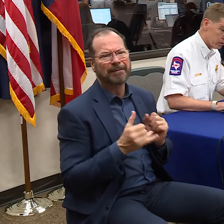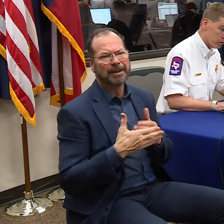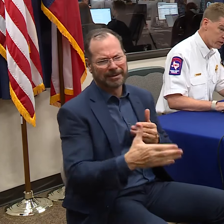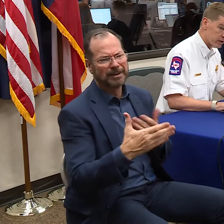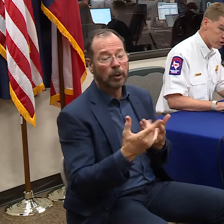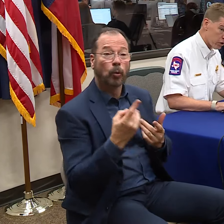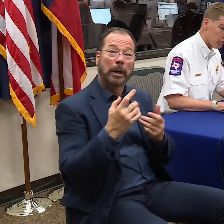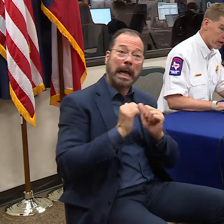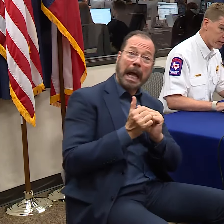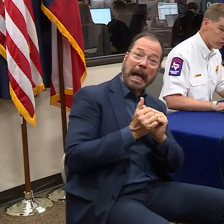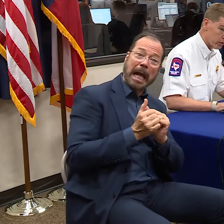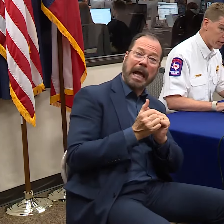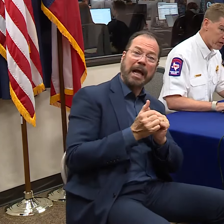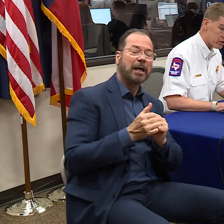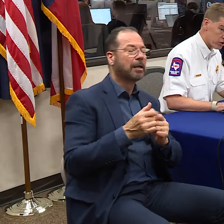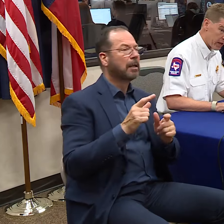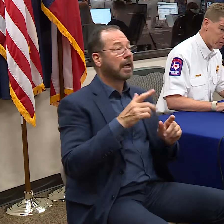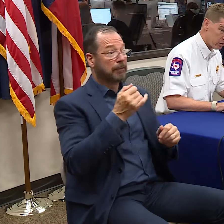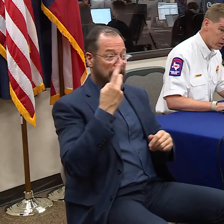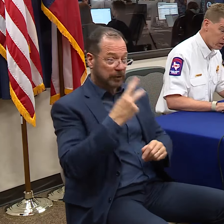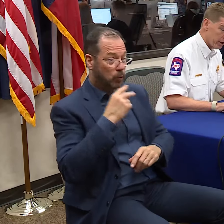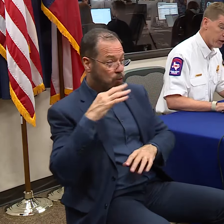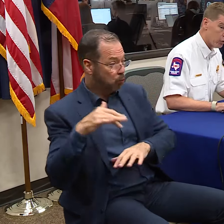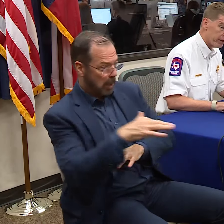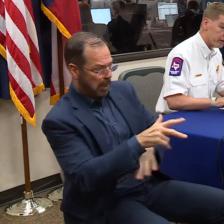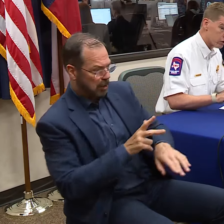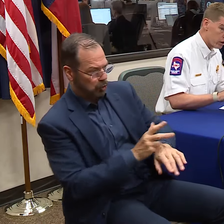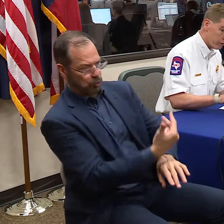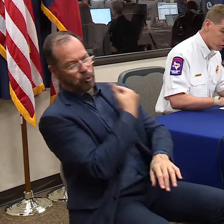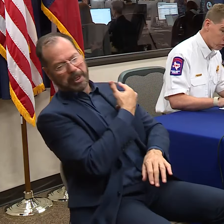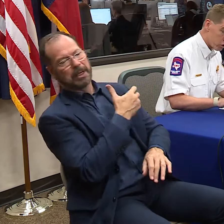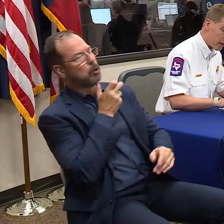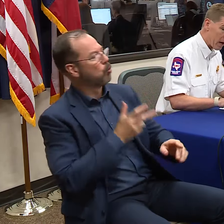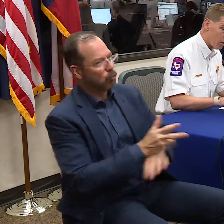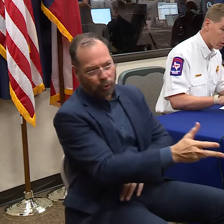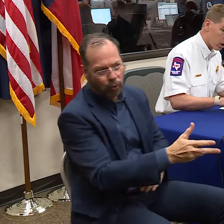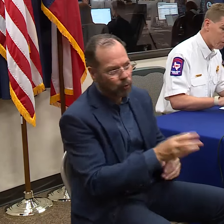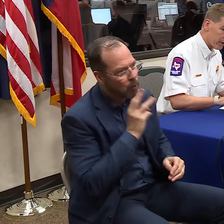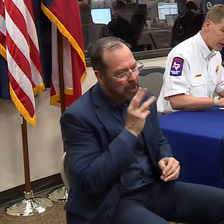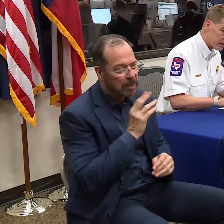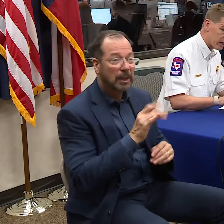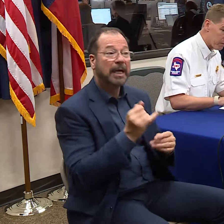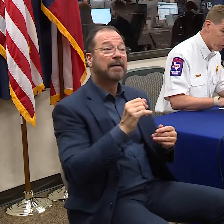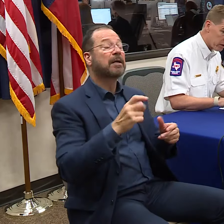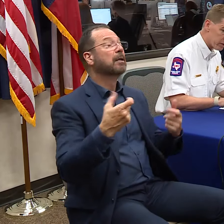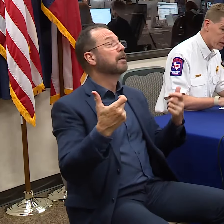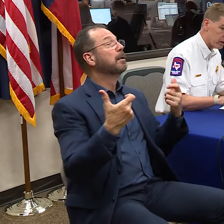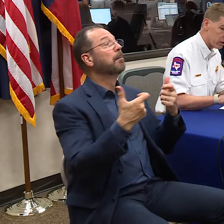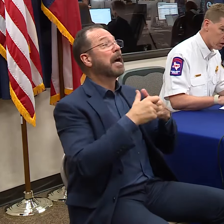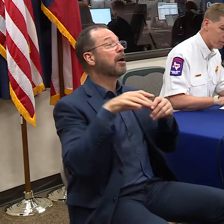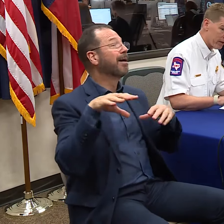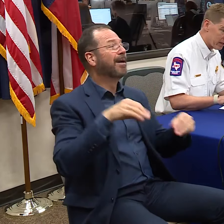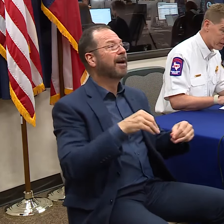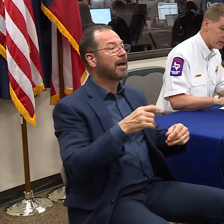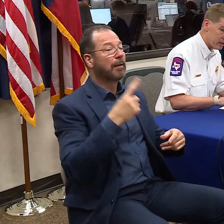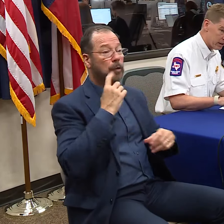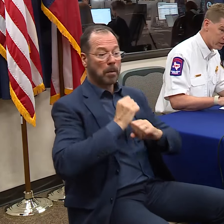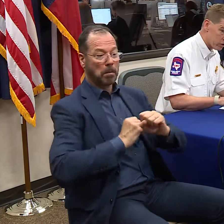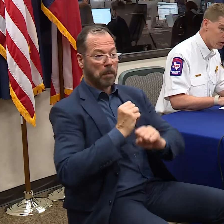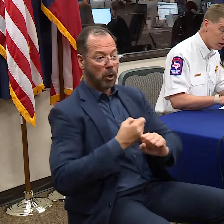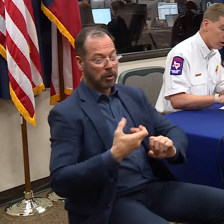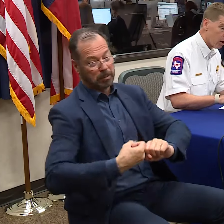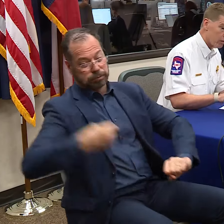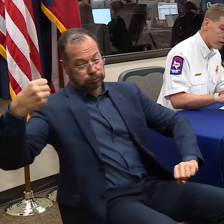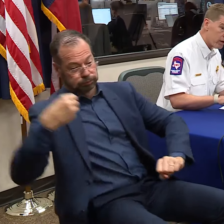is that we get this turnaround, don't drown message out. Another way is if you lose power, carbon monoxide poisoning and carbon monoxide